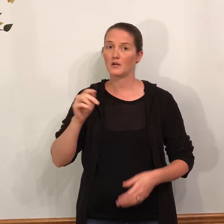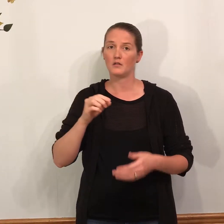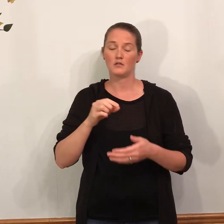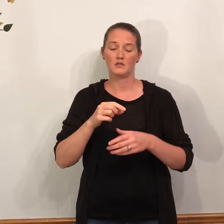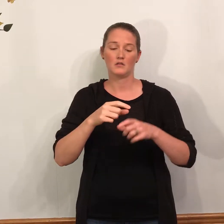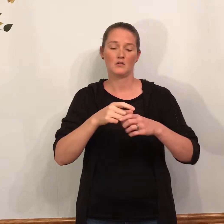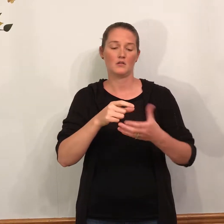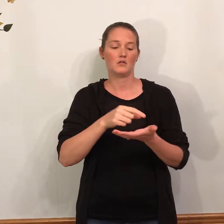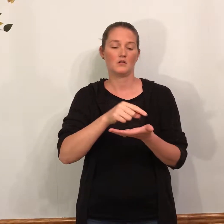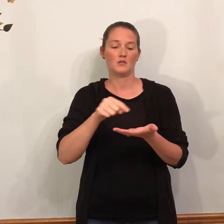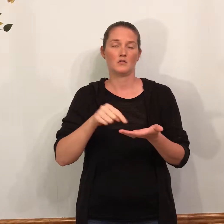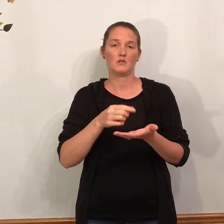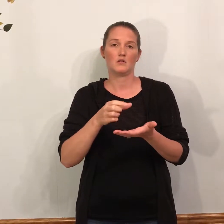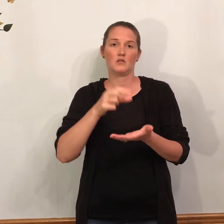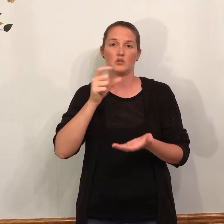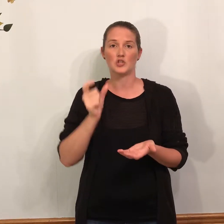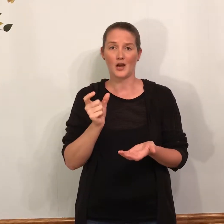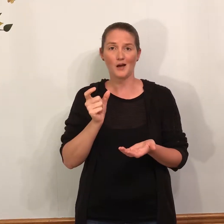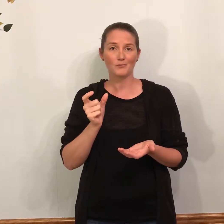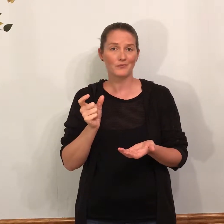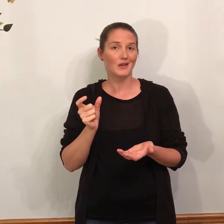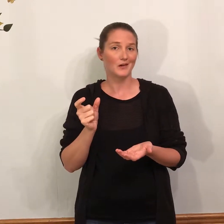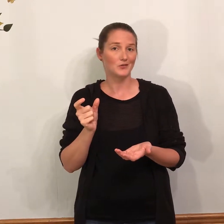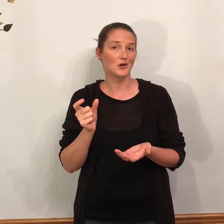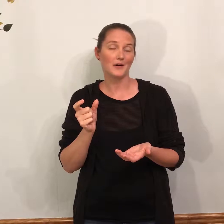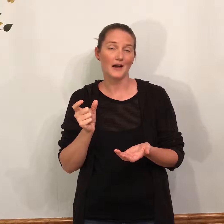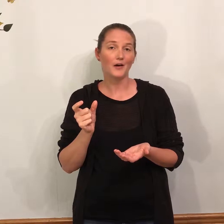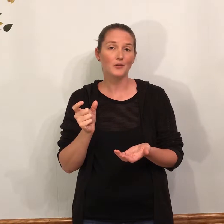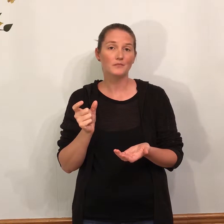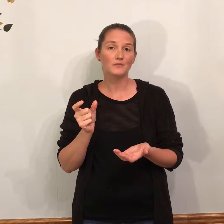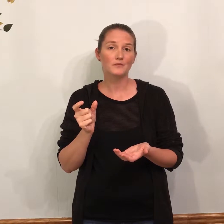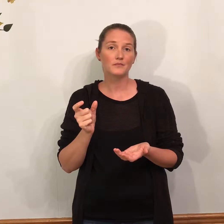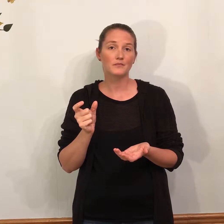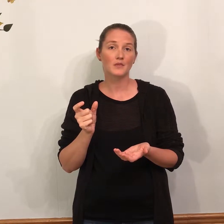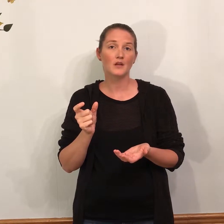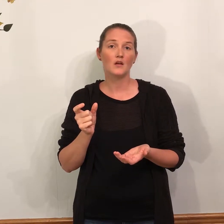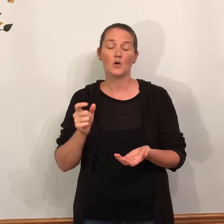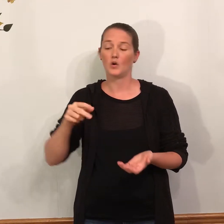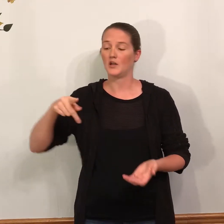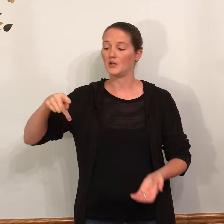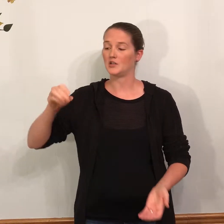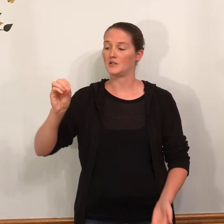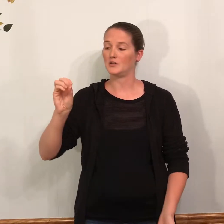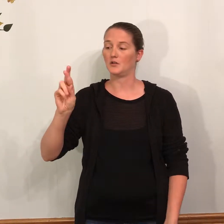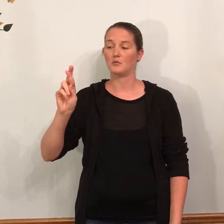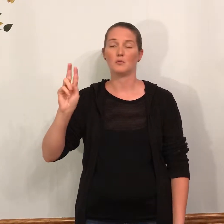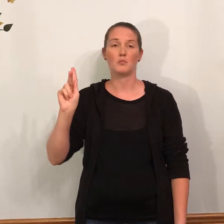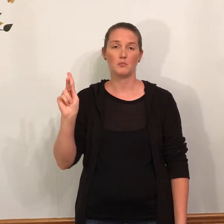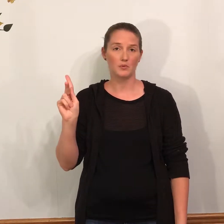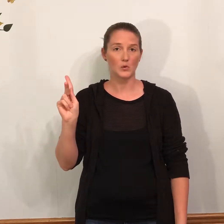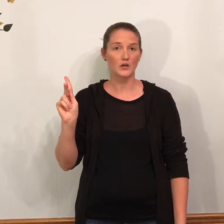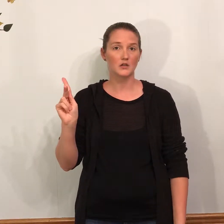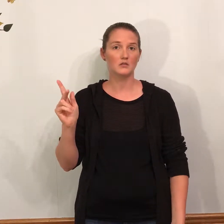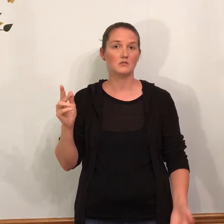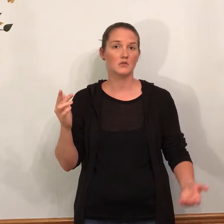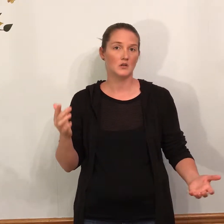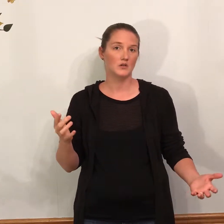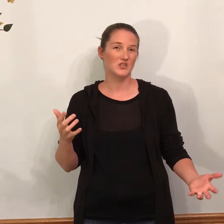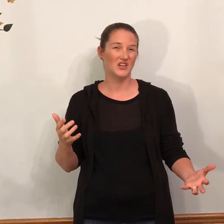chop. Kind of draw it out. Or you can just do pork. So you